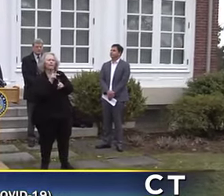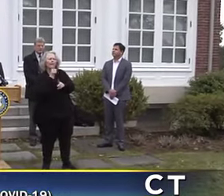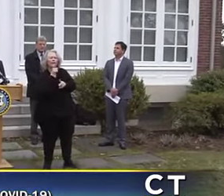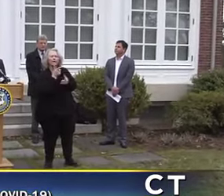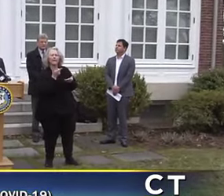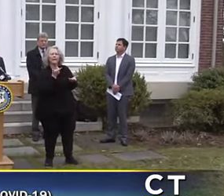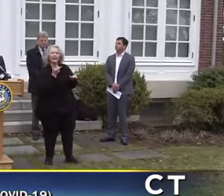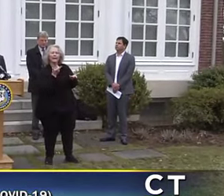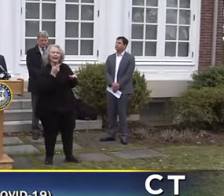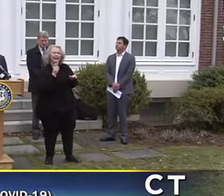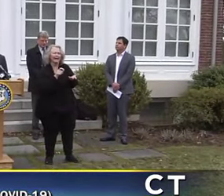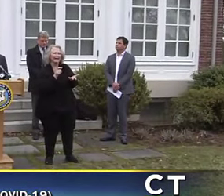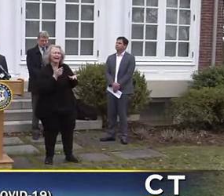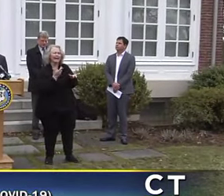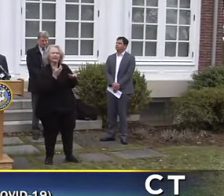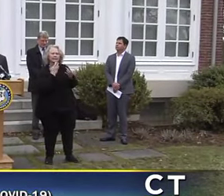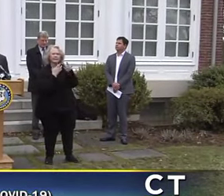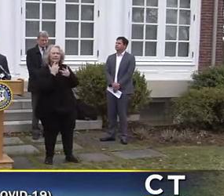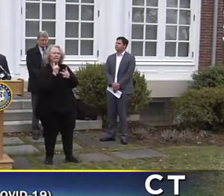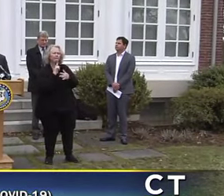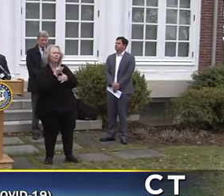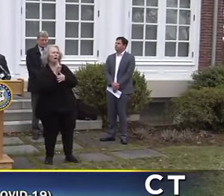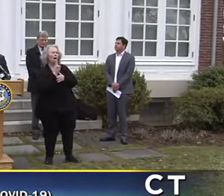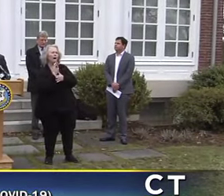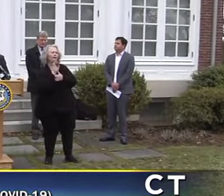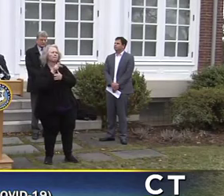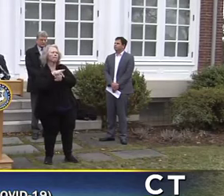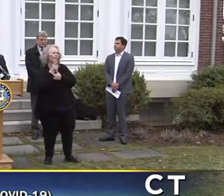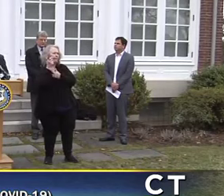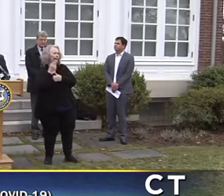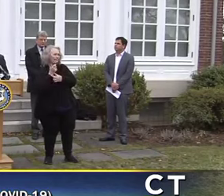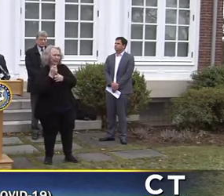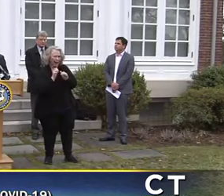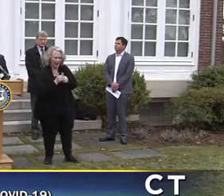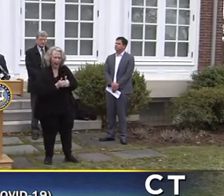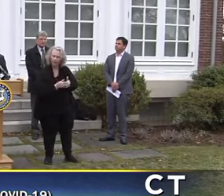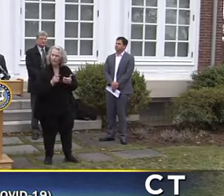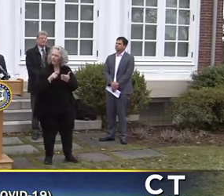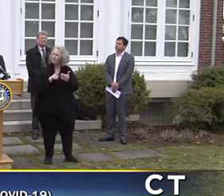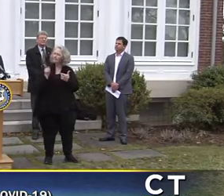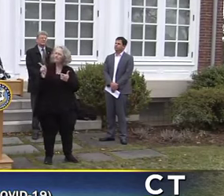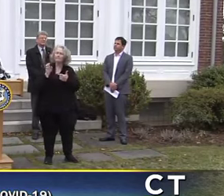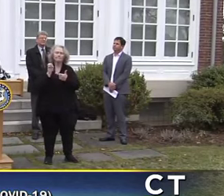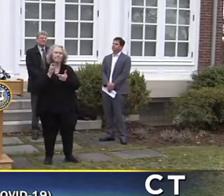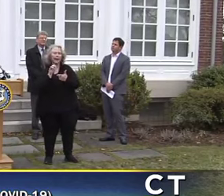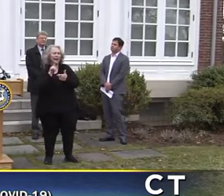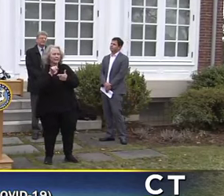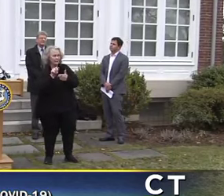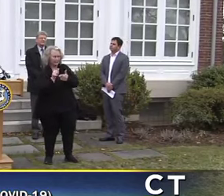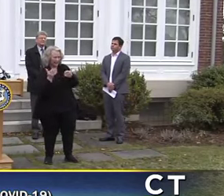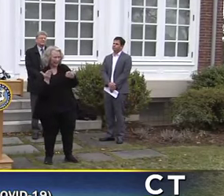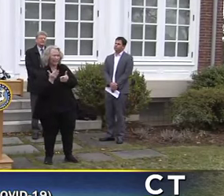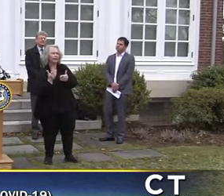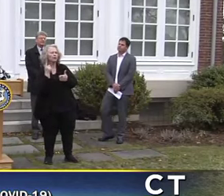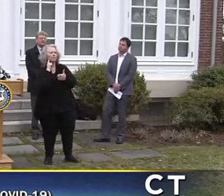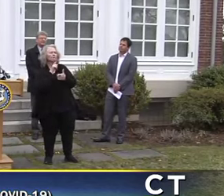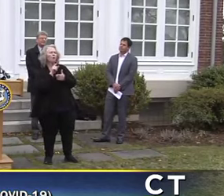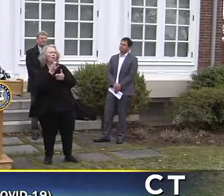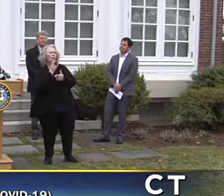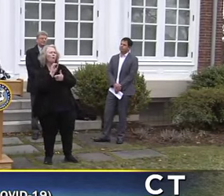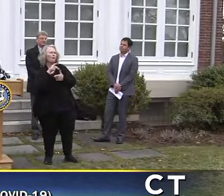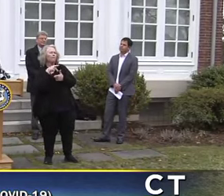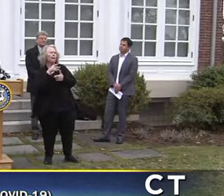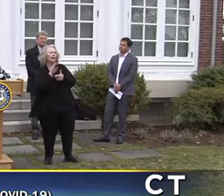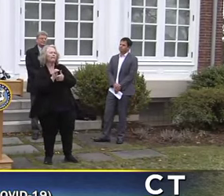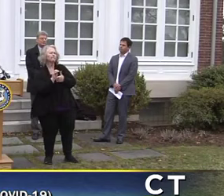unemployment compensation and how we're able to expand that. Melissa is here, who's been taking the lead at OPM and working on